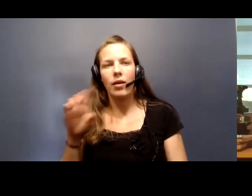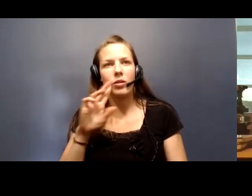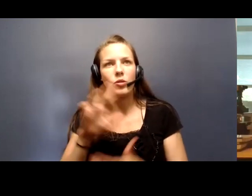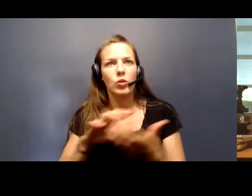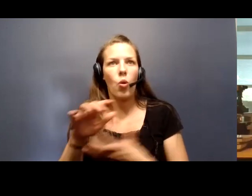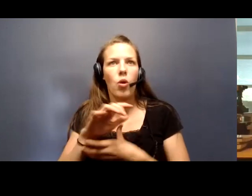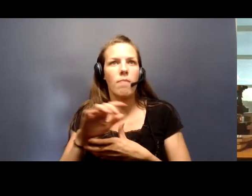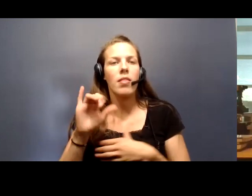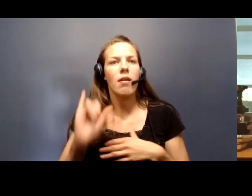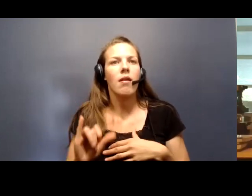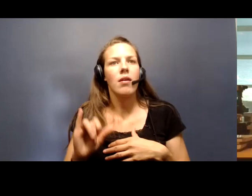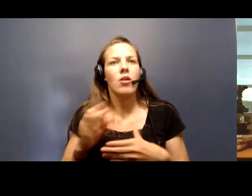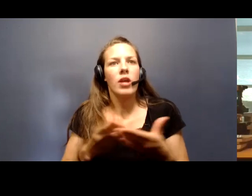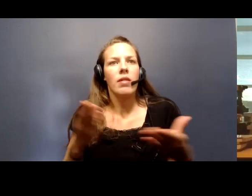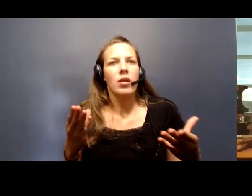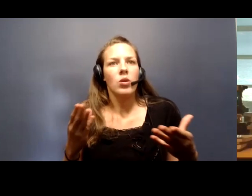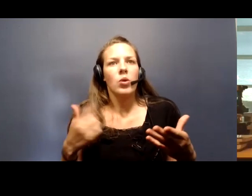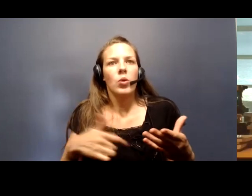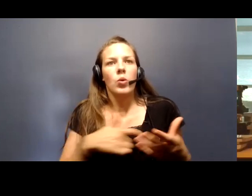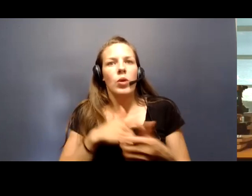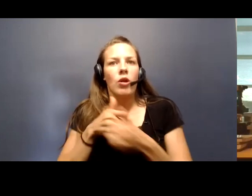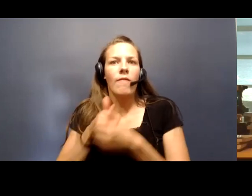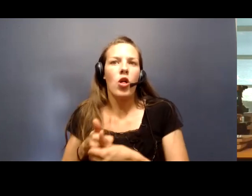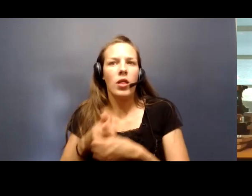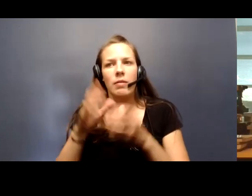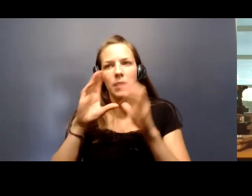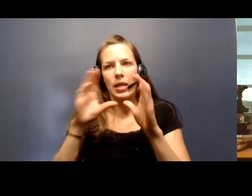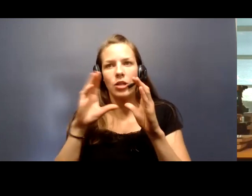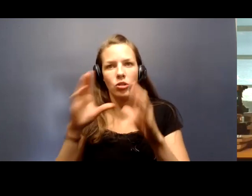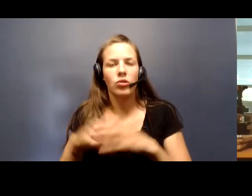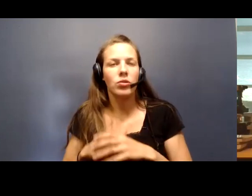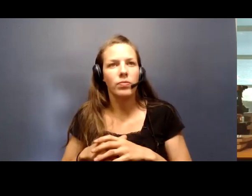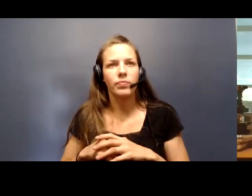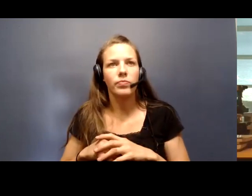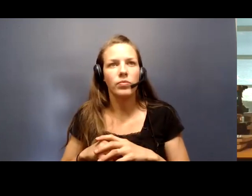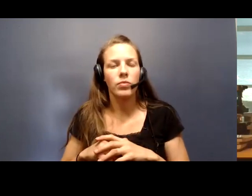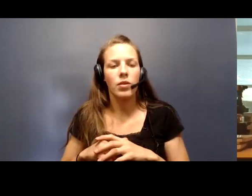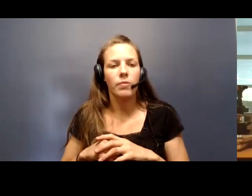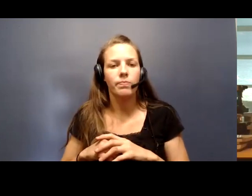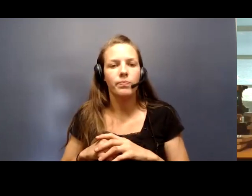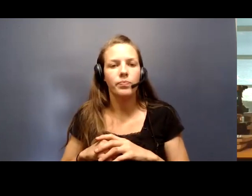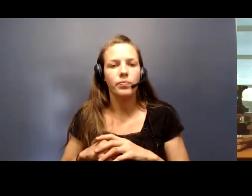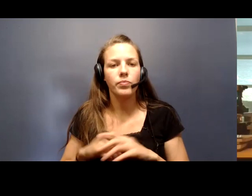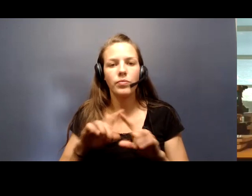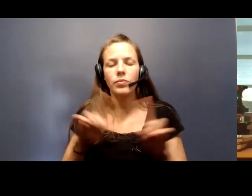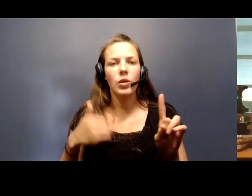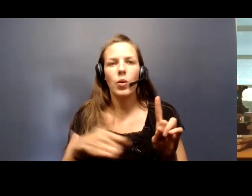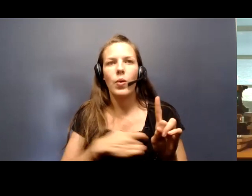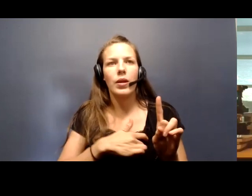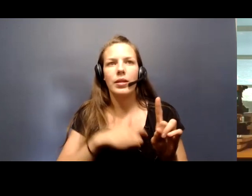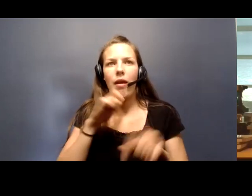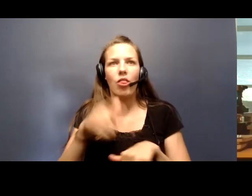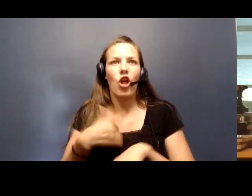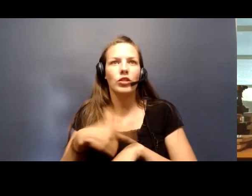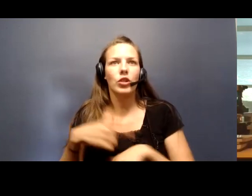that we're following and paying close attention to, but we're not to long-term